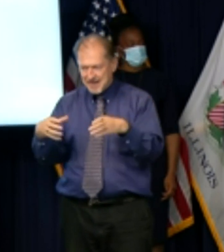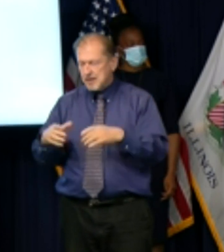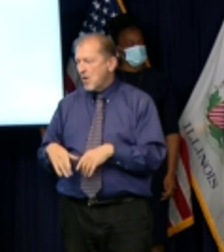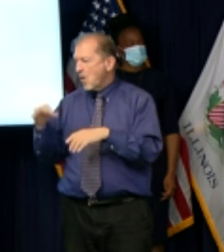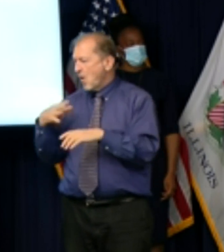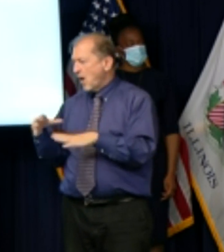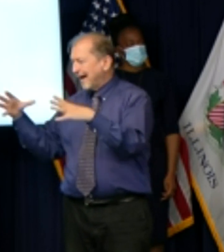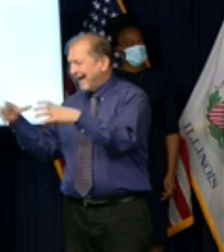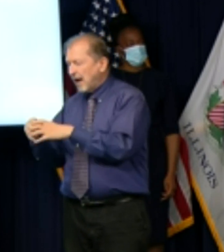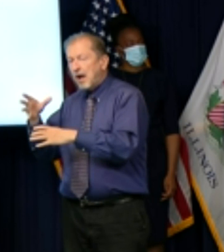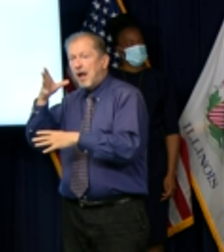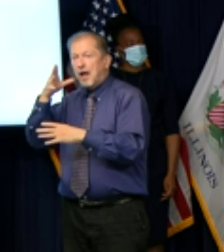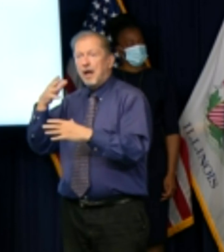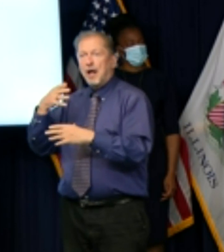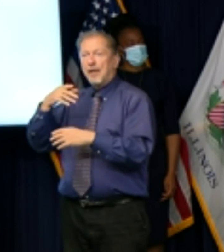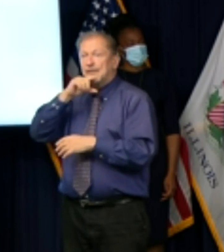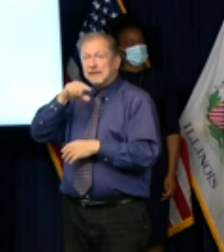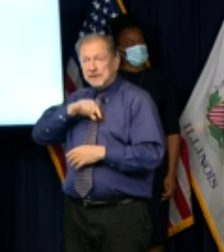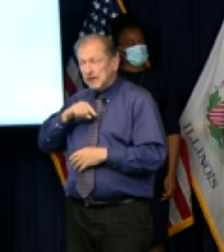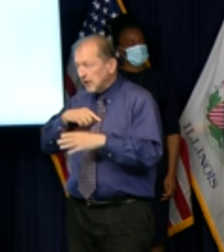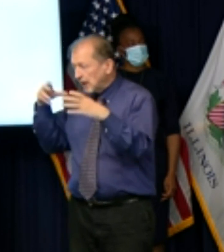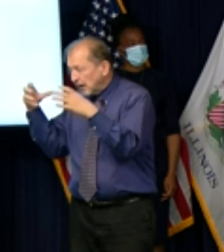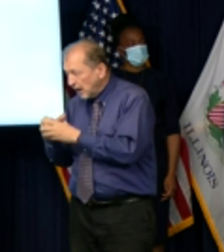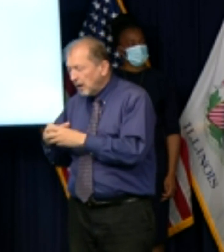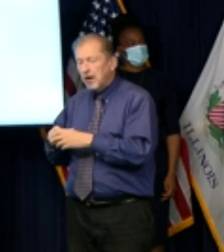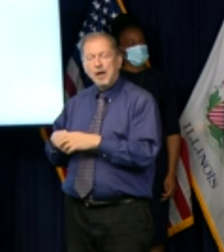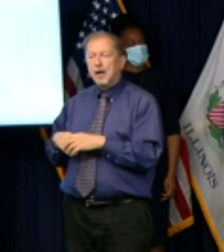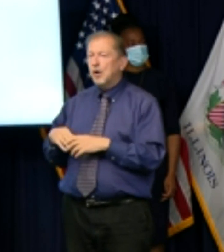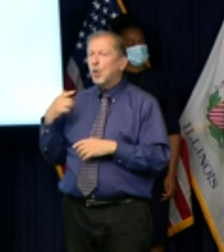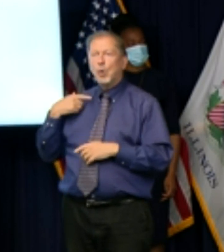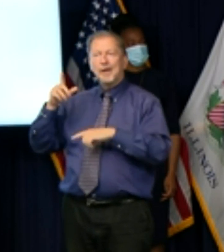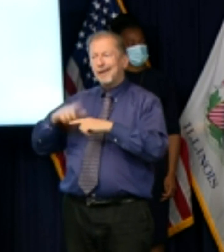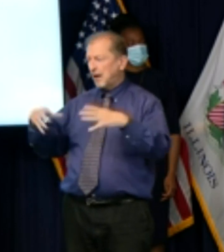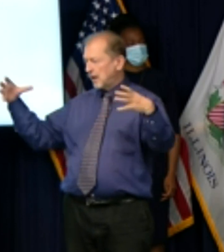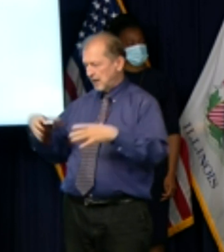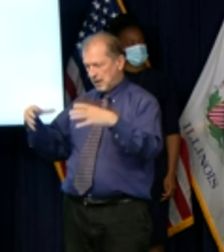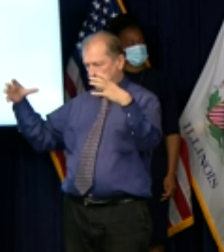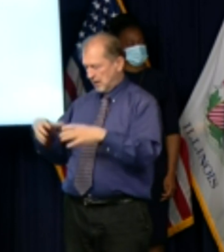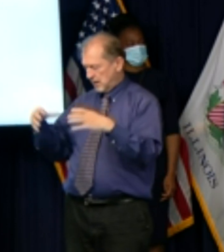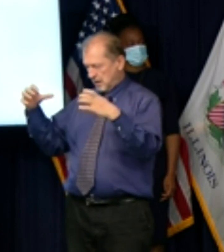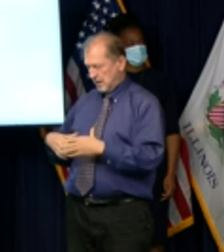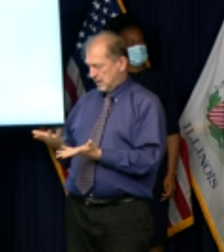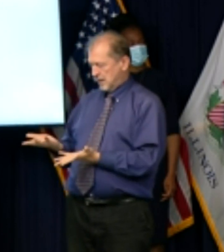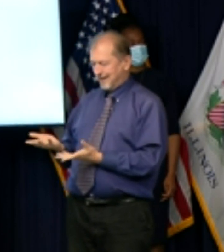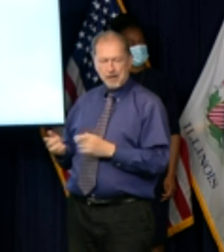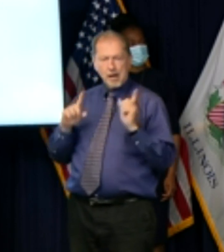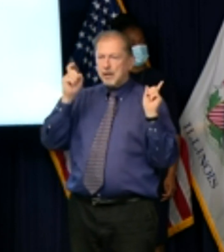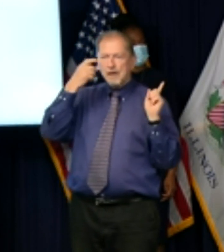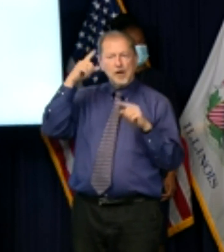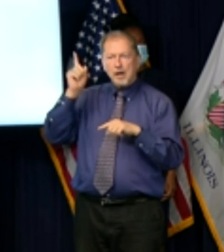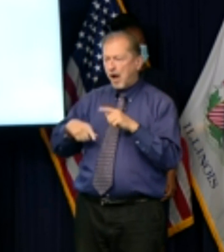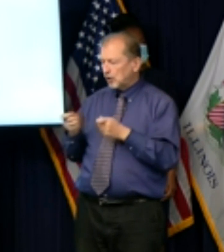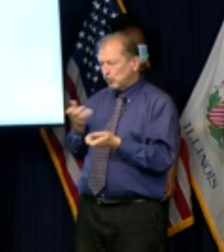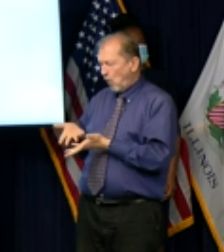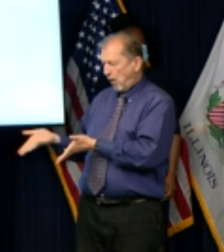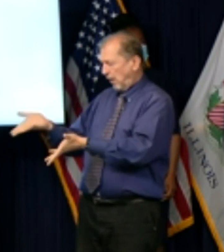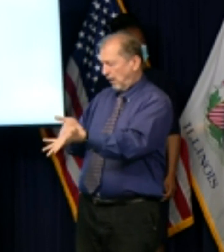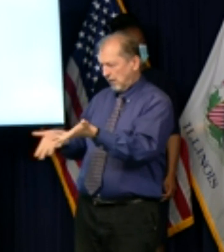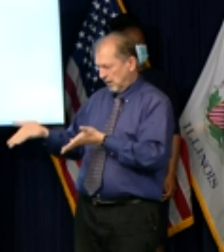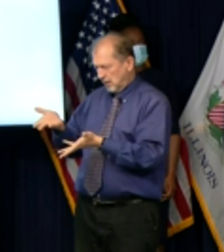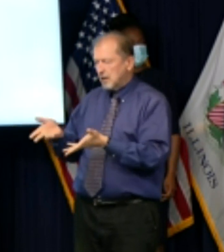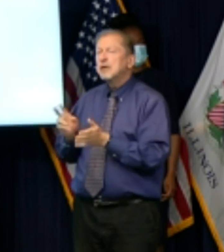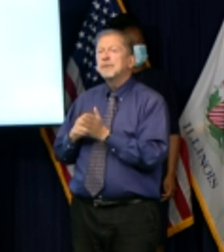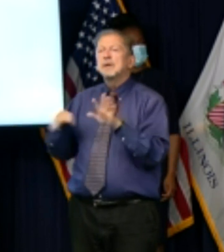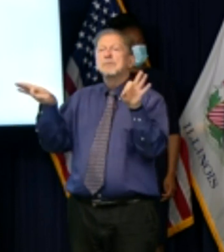thanksgiving and it's critical that we make our bubble smaller and only celebrate with our immediate household members